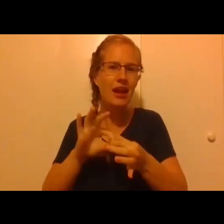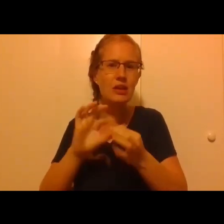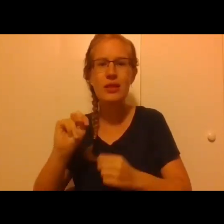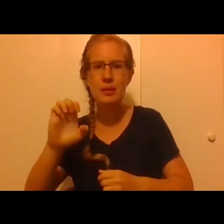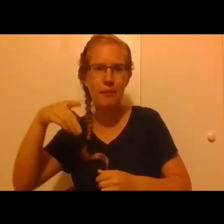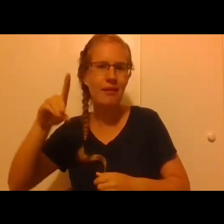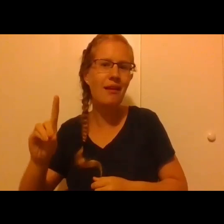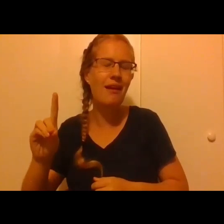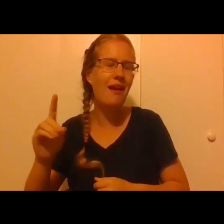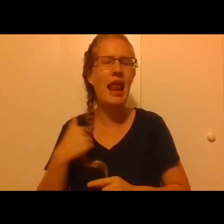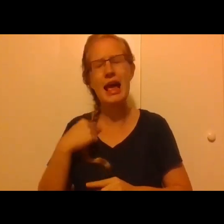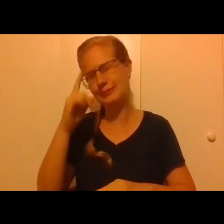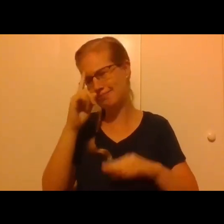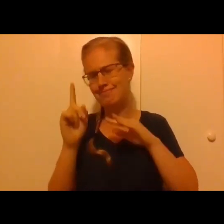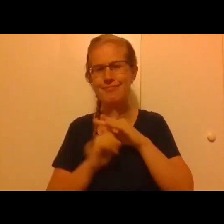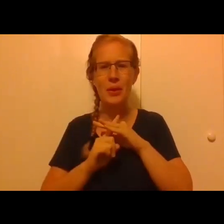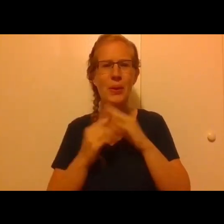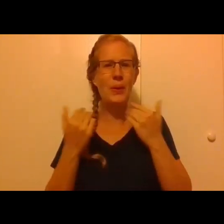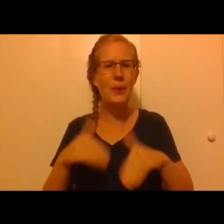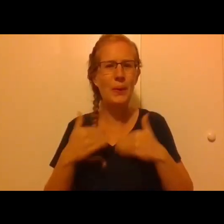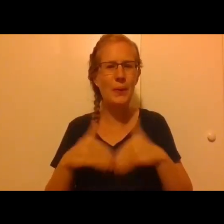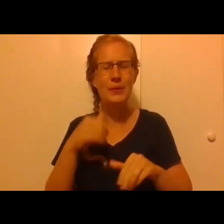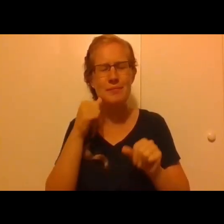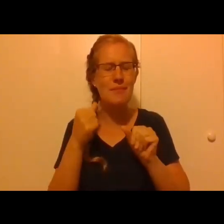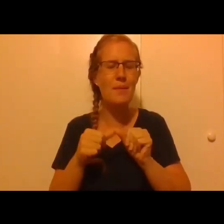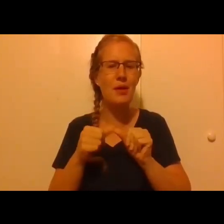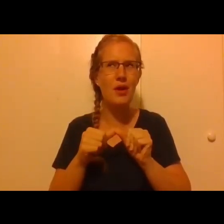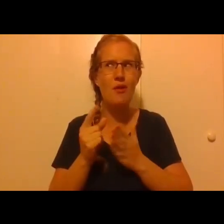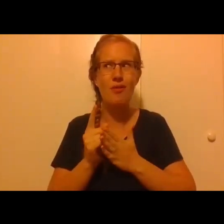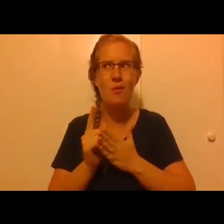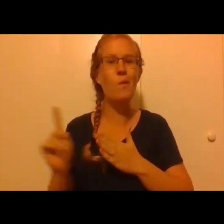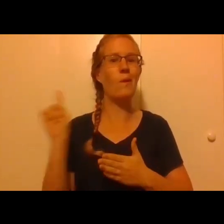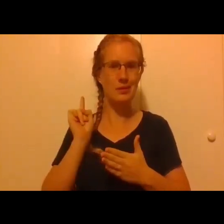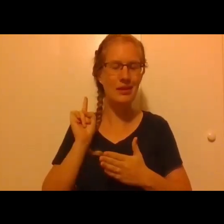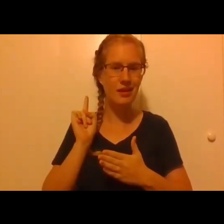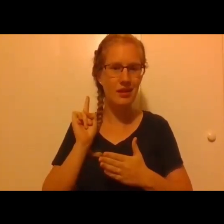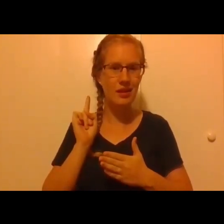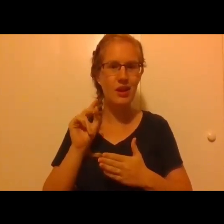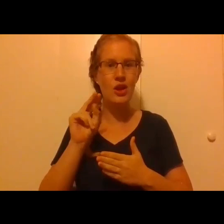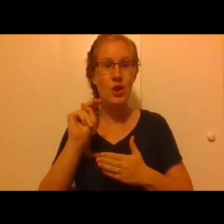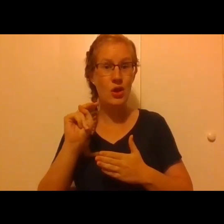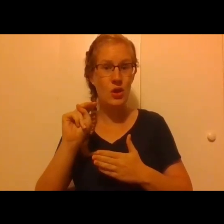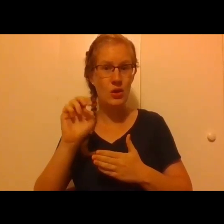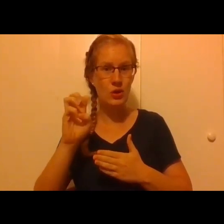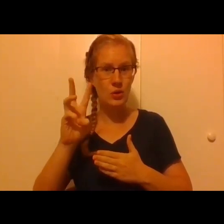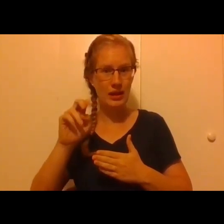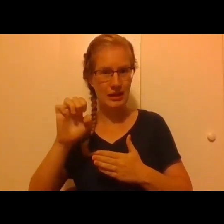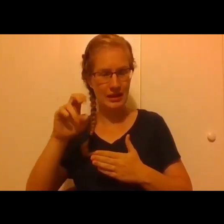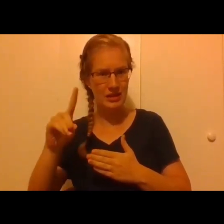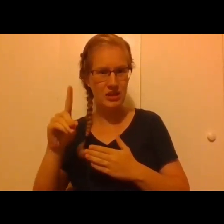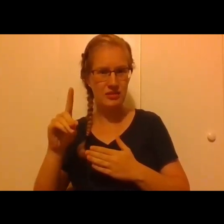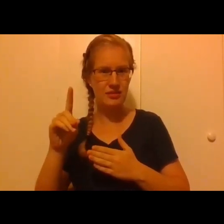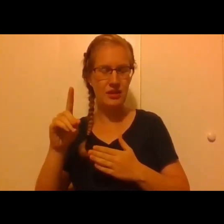was reminded very deeply of that. A week ago, New England lost a very heroic